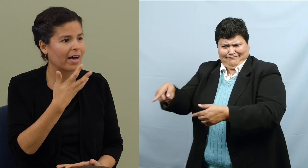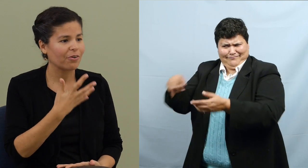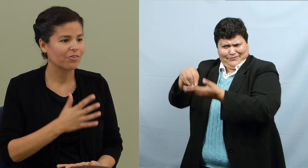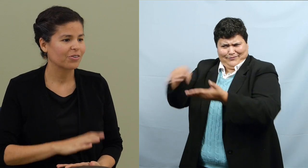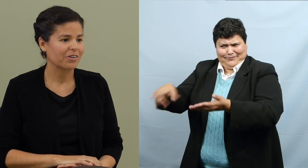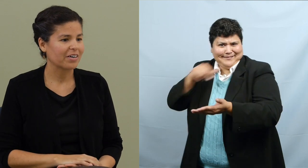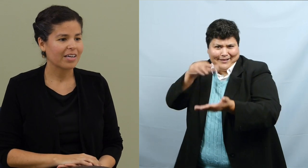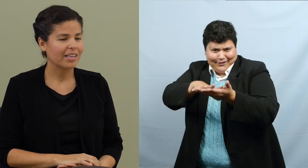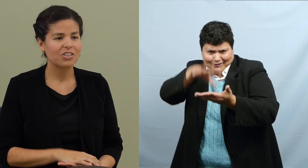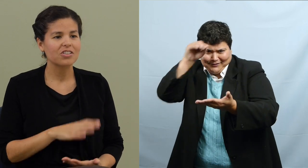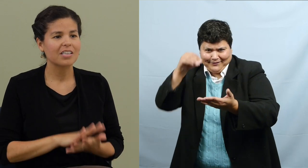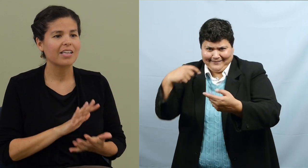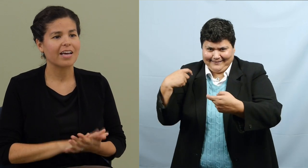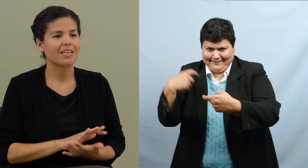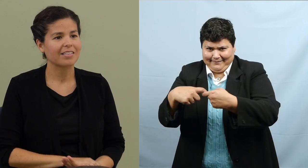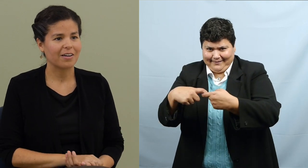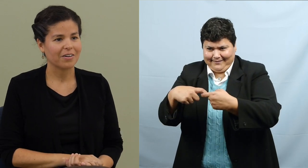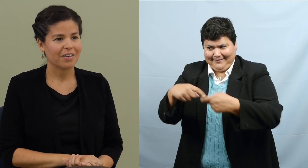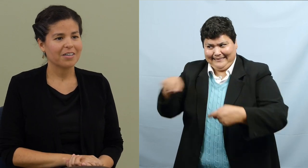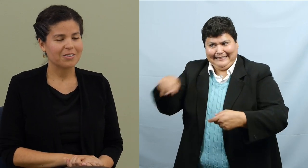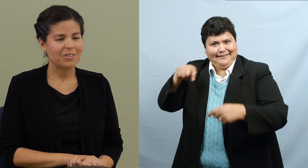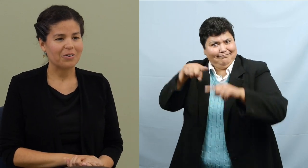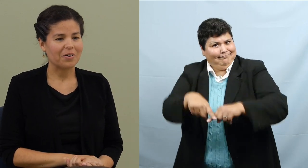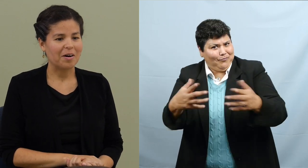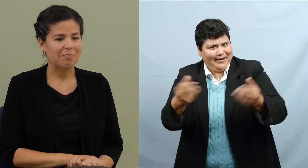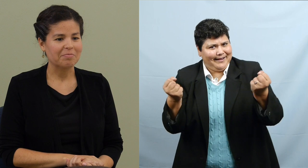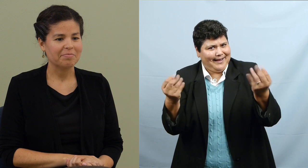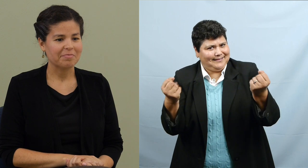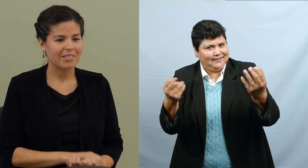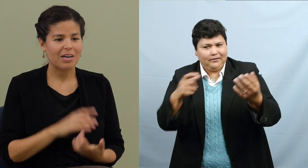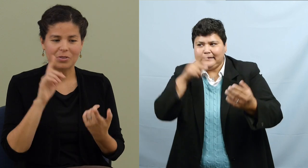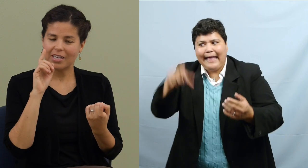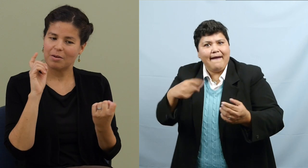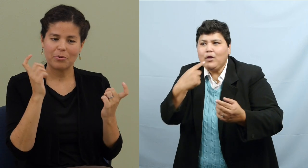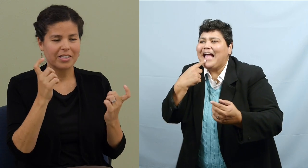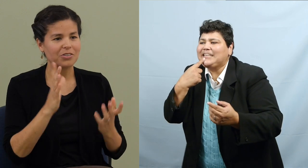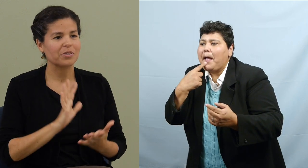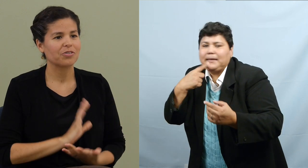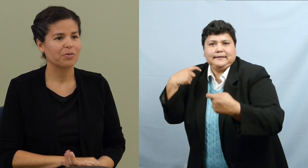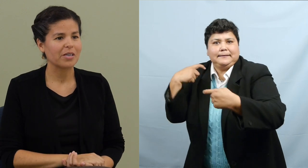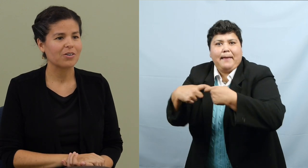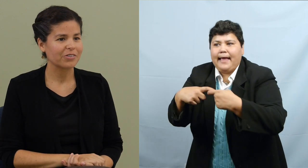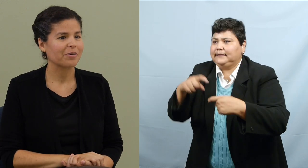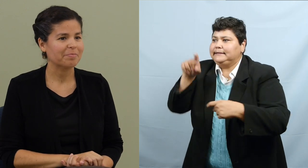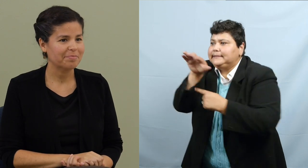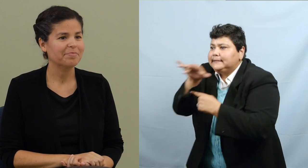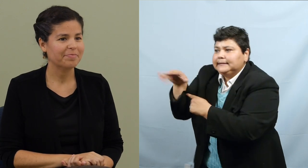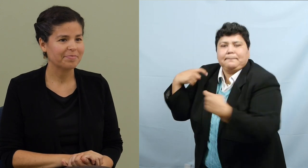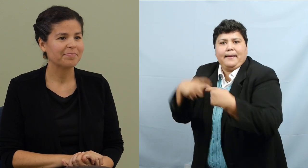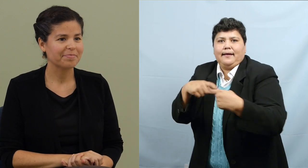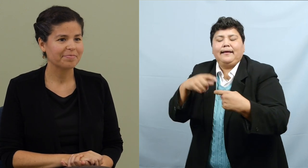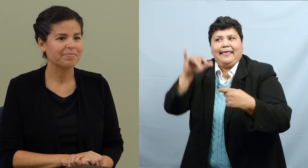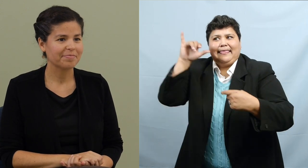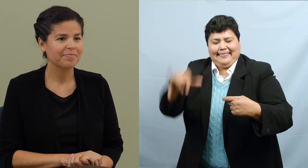the word mouthed or they just need the ASL. So that was like a brain switch for me also.